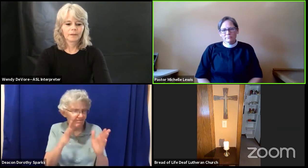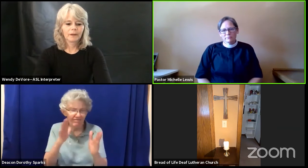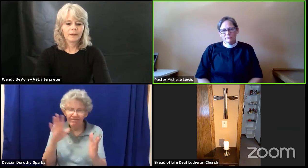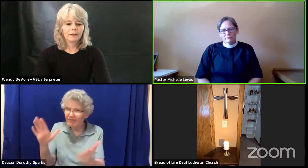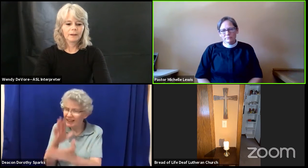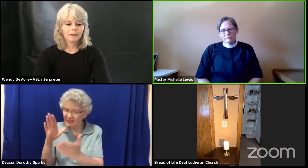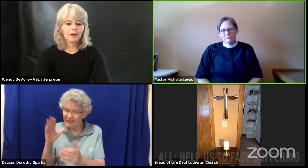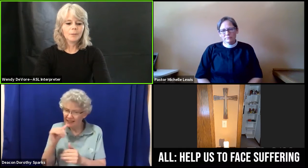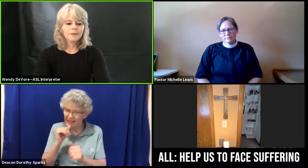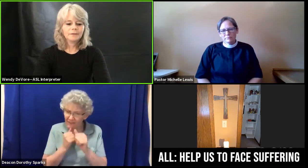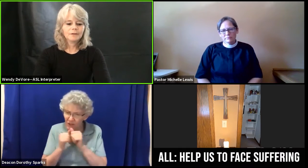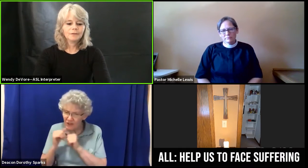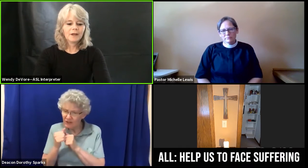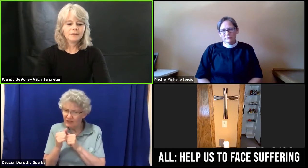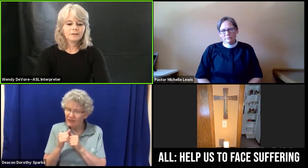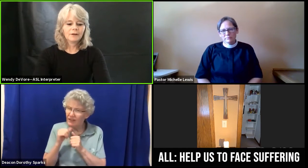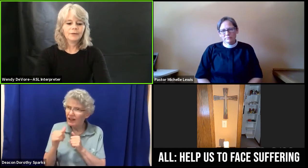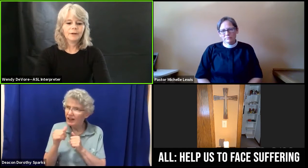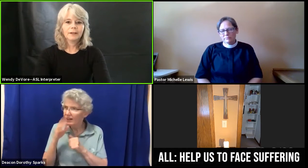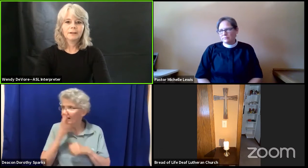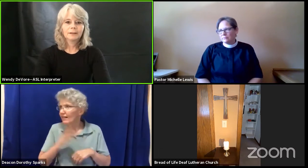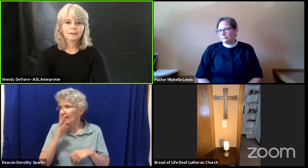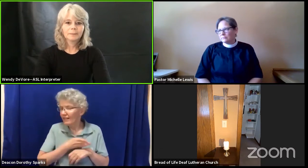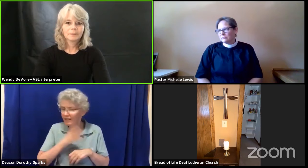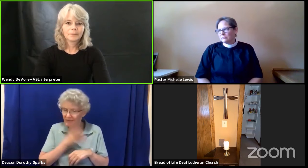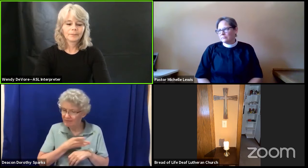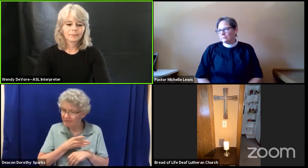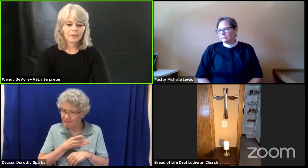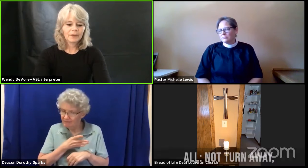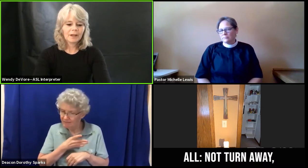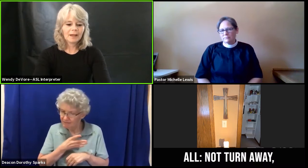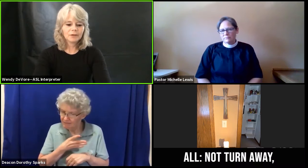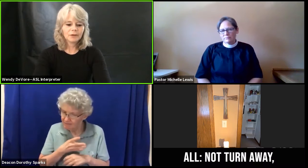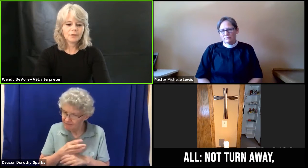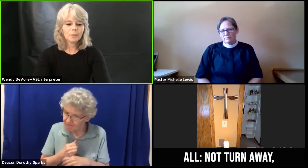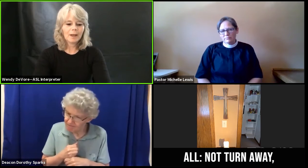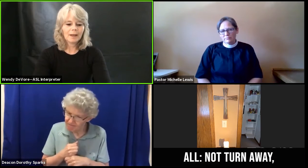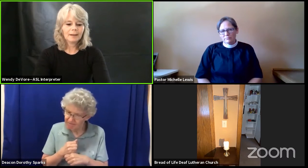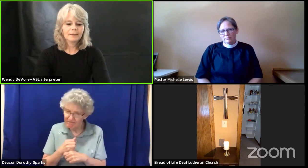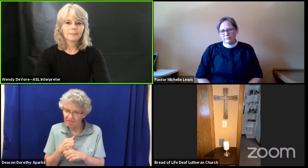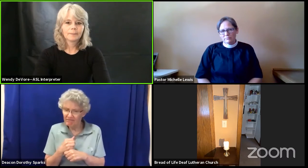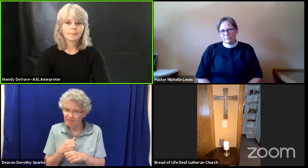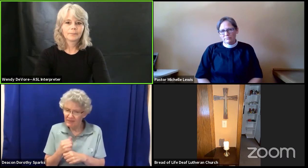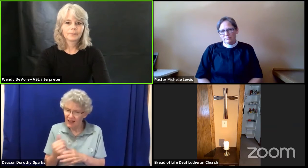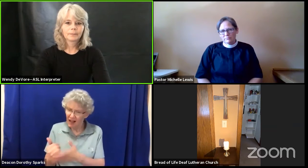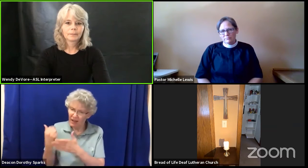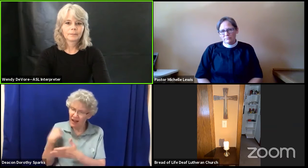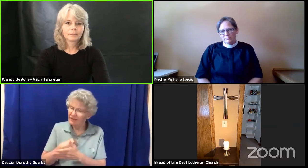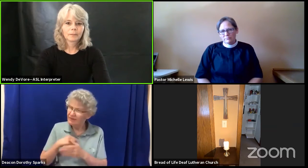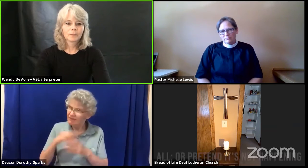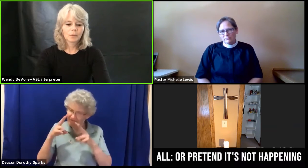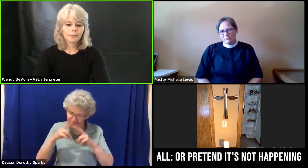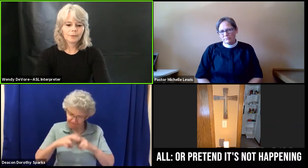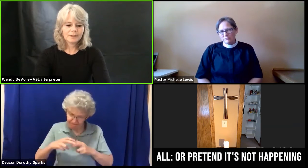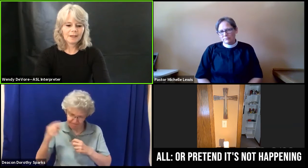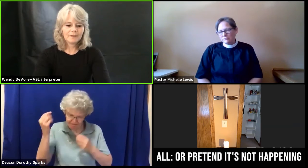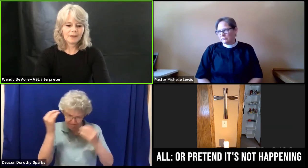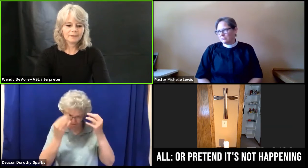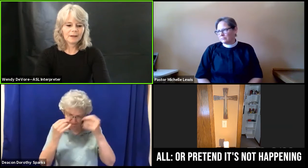Help us to face suffering. Help turn away, or pretend that has